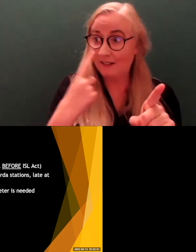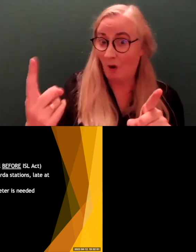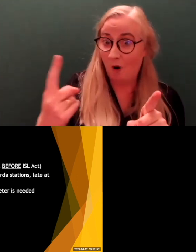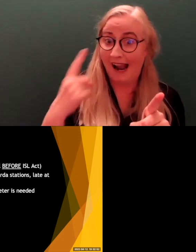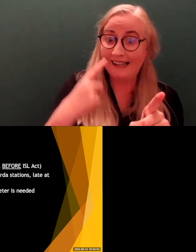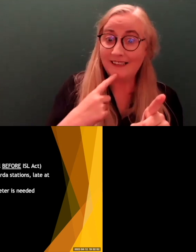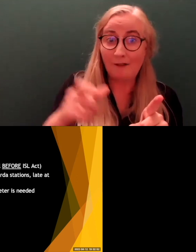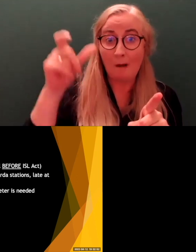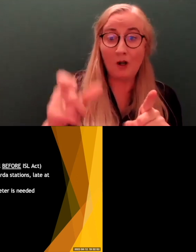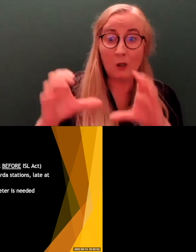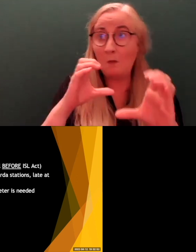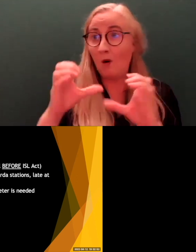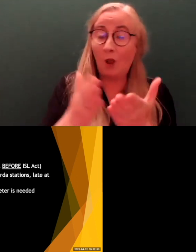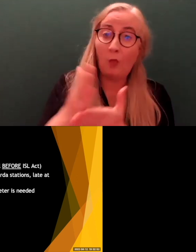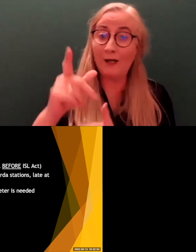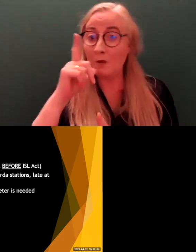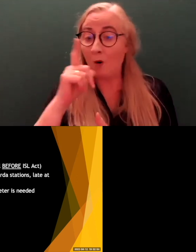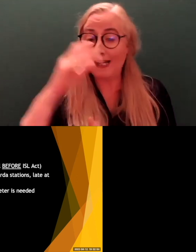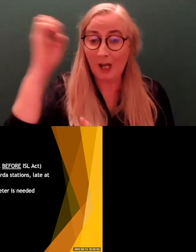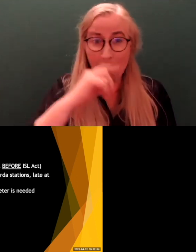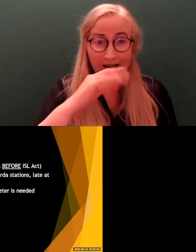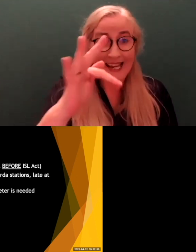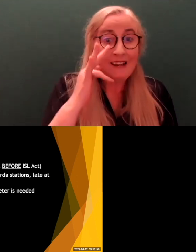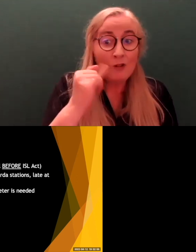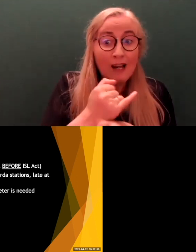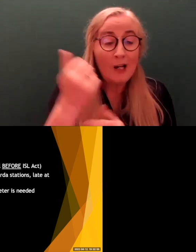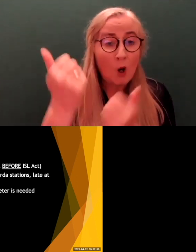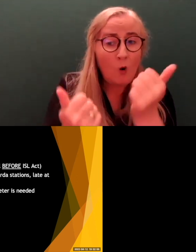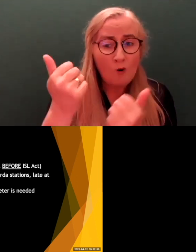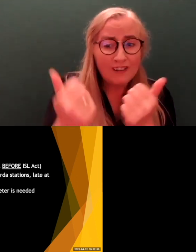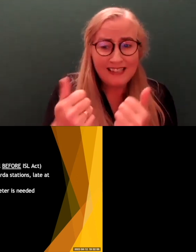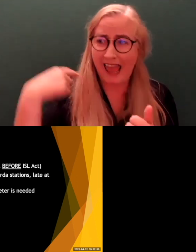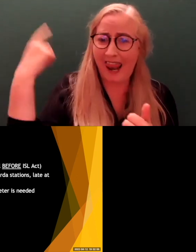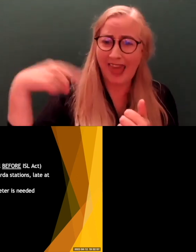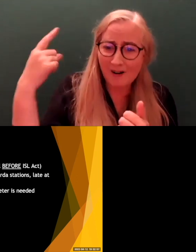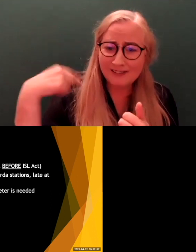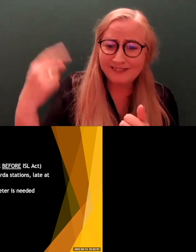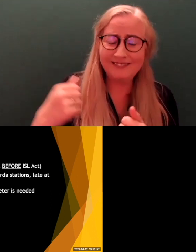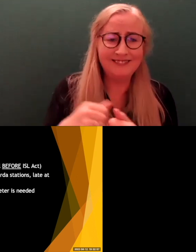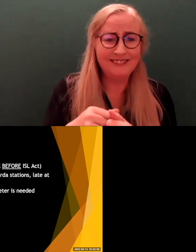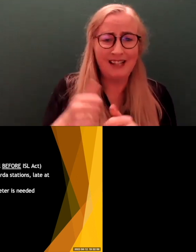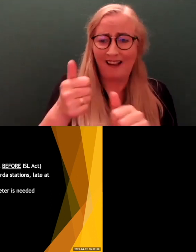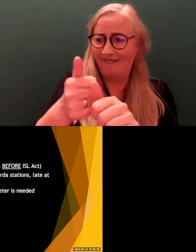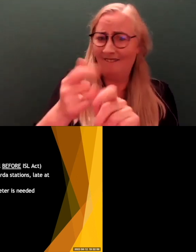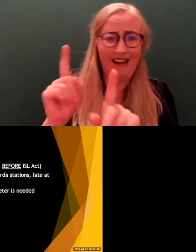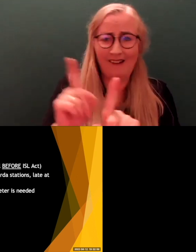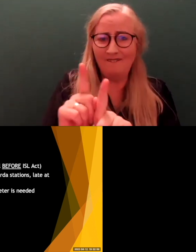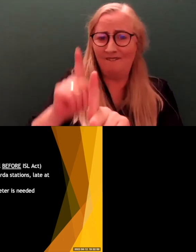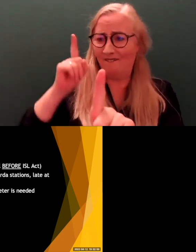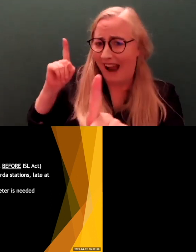and spoken English. But if you're in a court, it's very loud. You're back very far. You know, there's a lot of people talking at